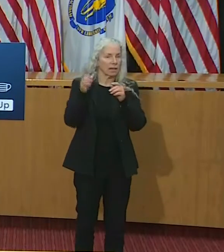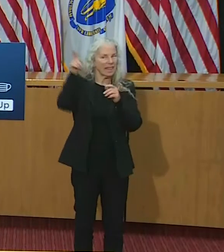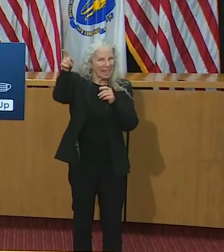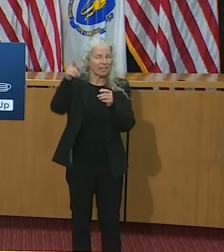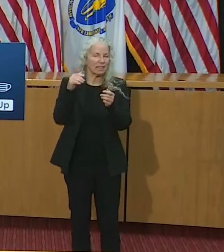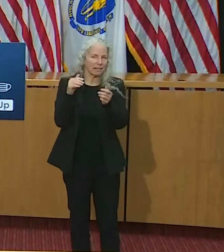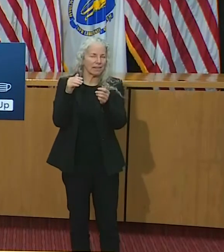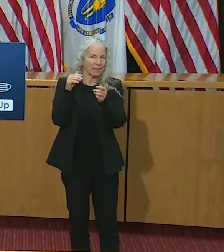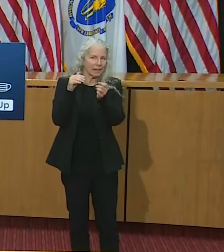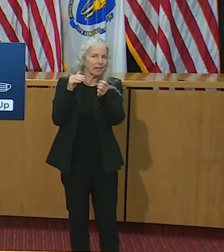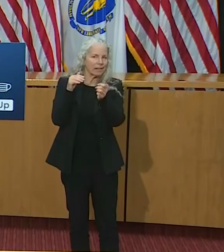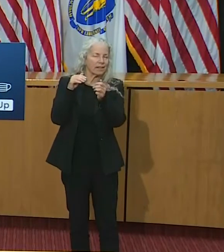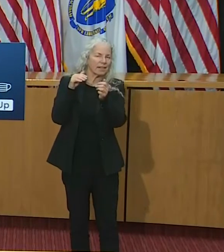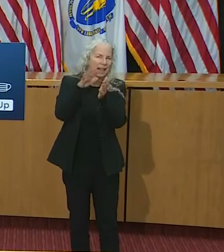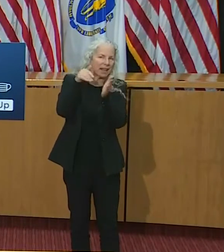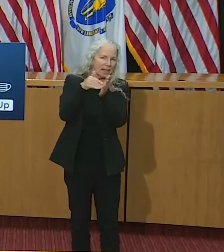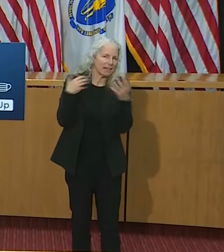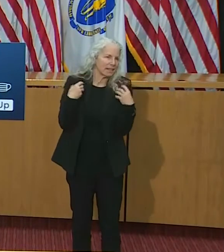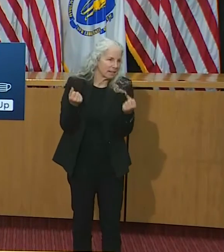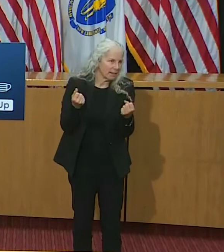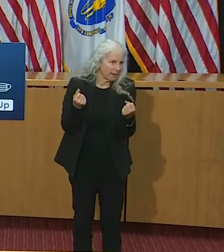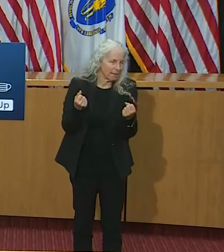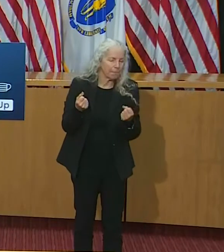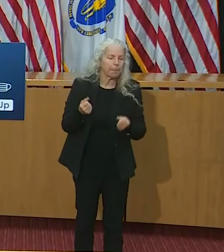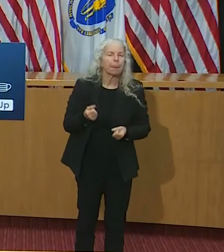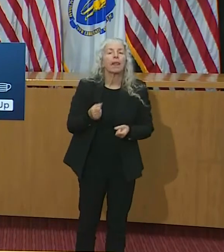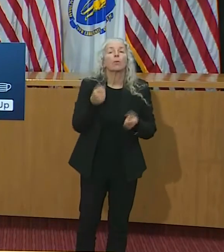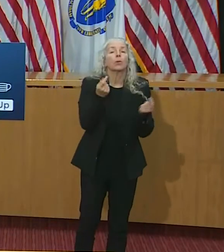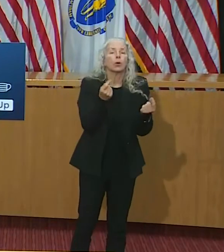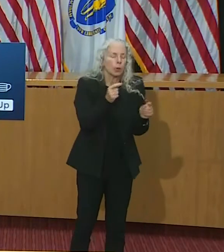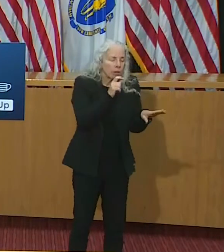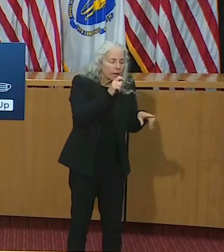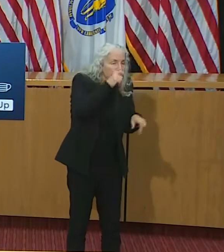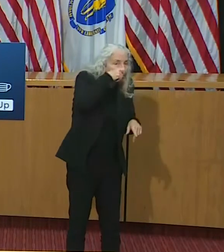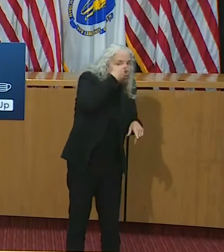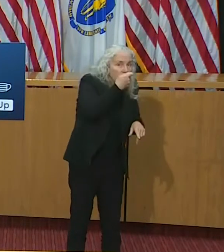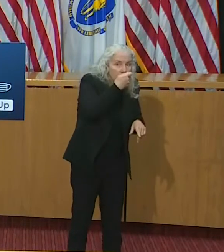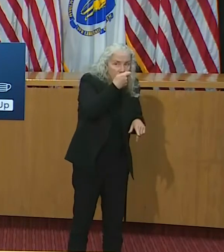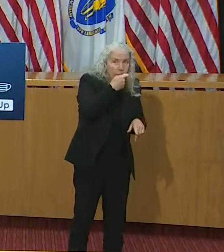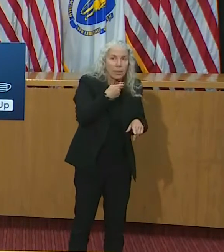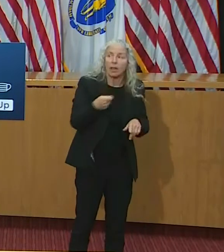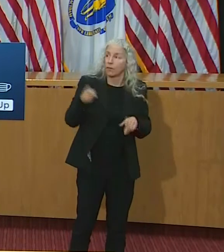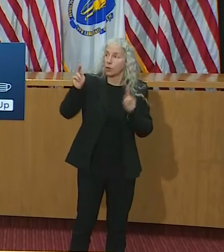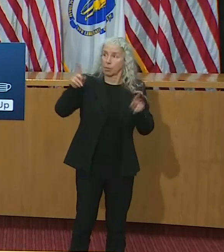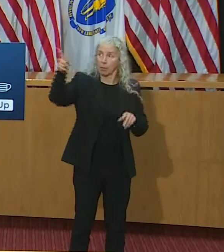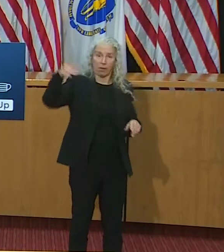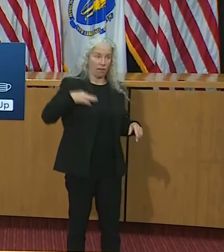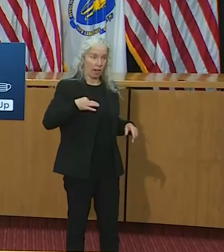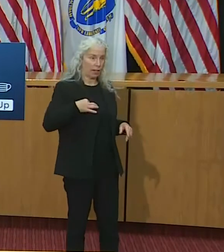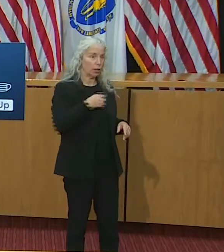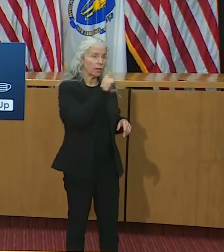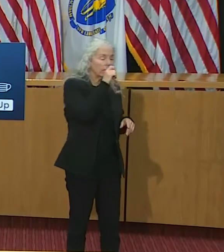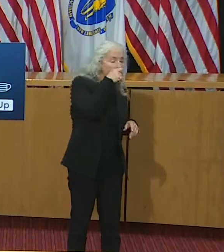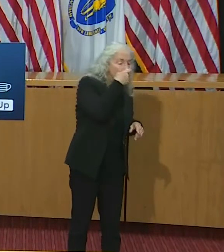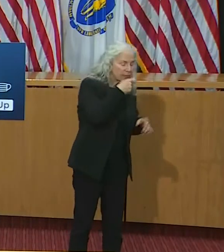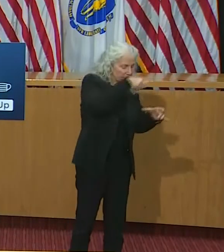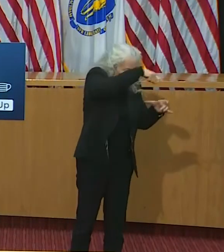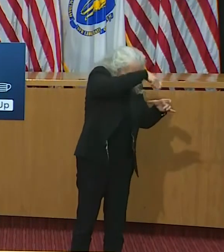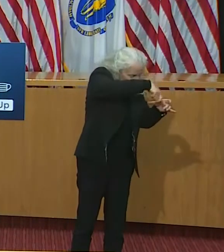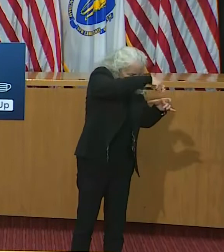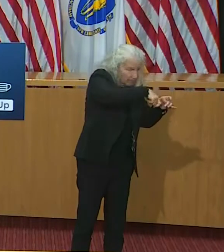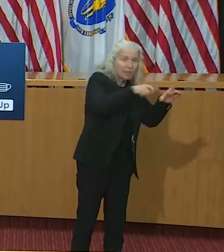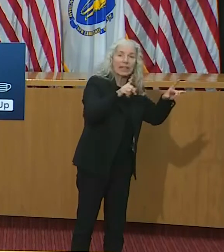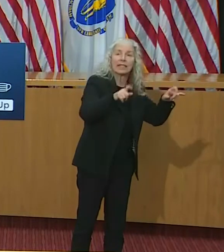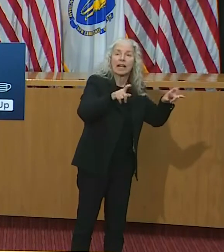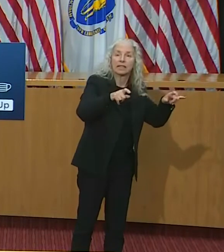the Spread site. Two nasal swabs from each participant who volunteered for the study were collected for testing by